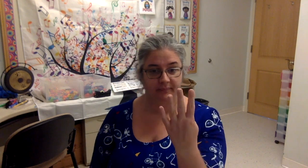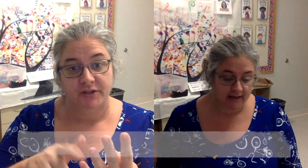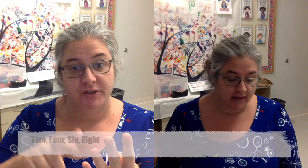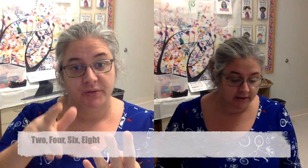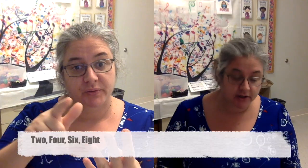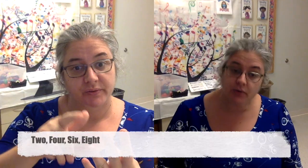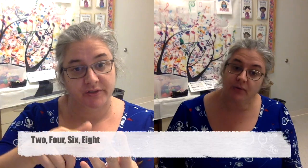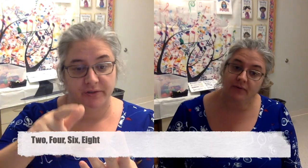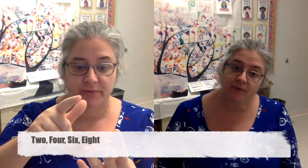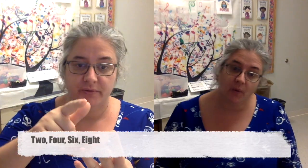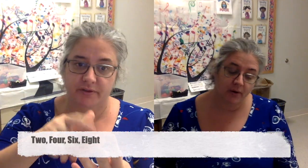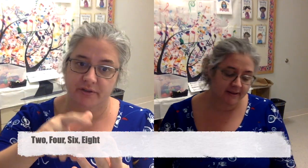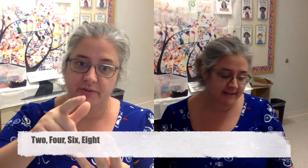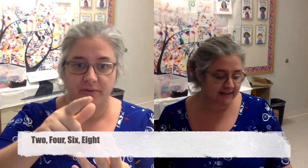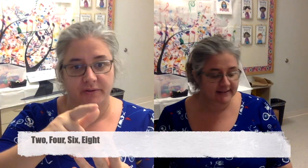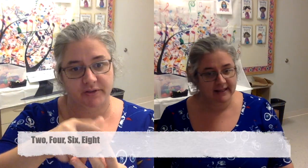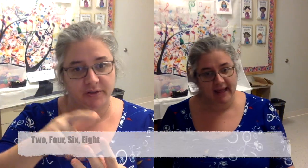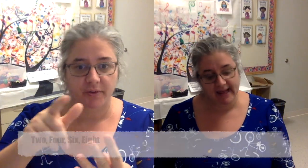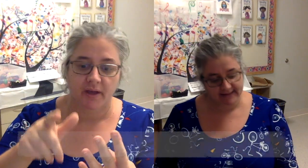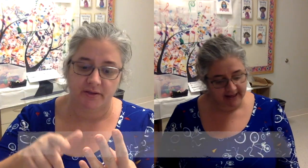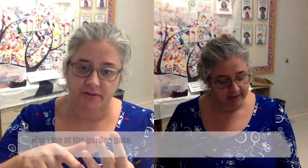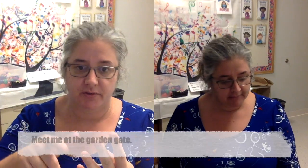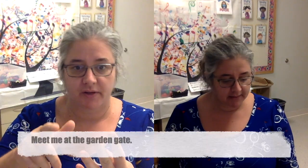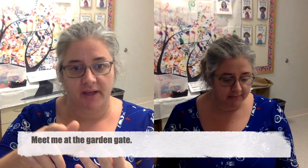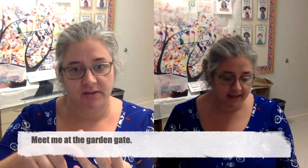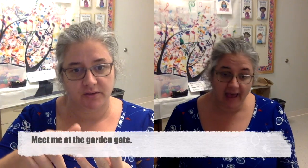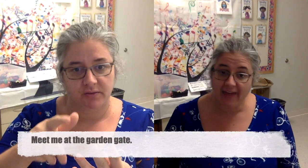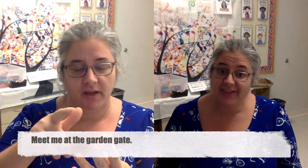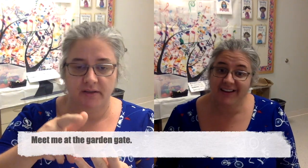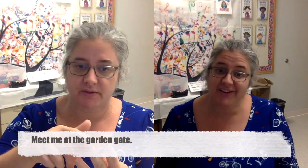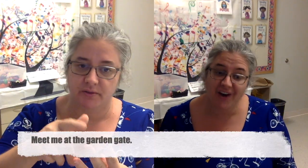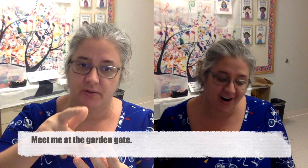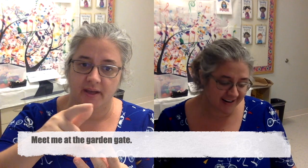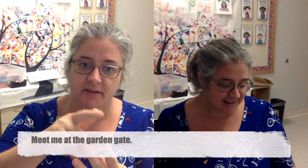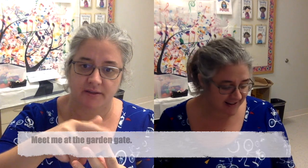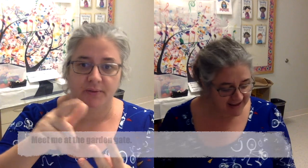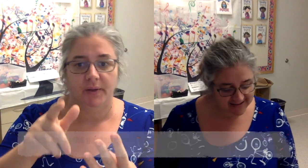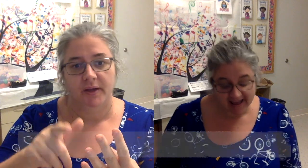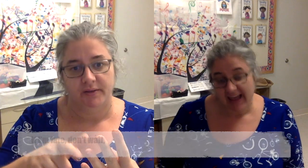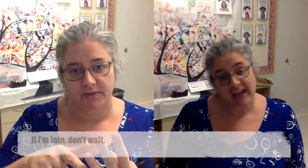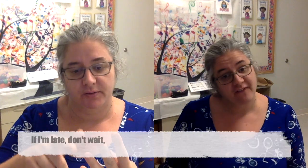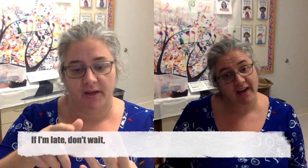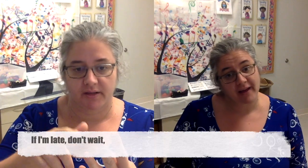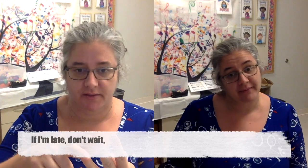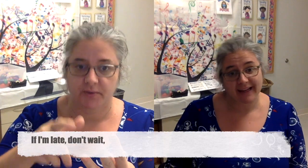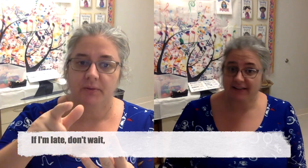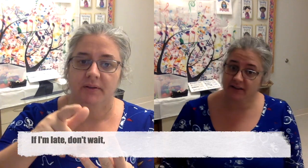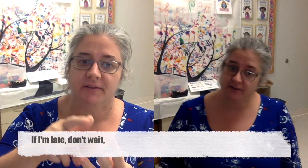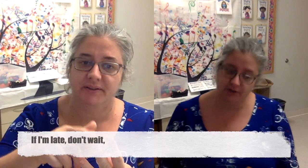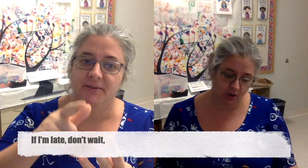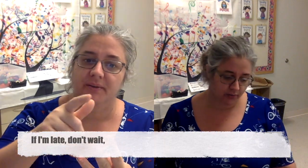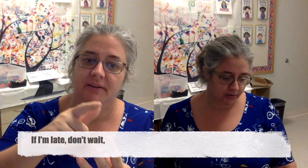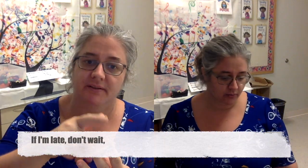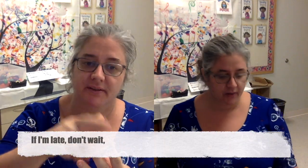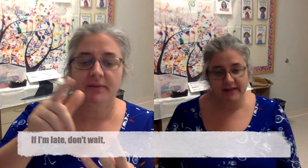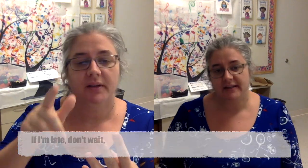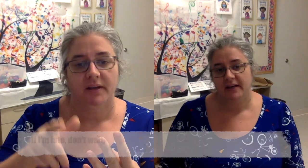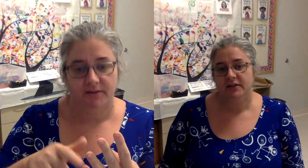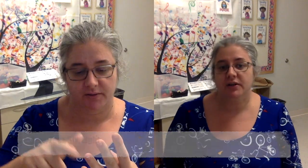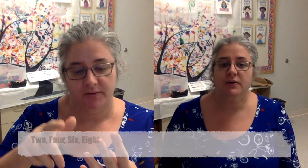Two, four, six, eight. Meet me at the garden gate. If I'm late, don't wait. Two,